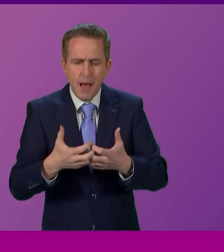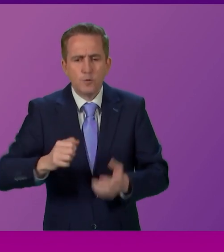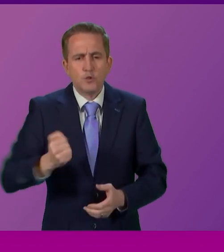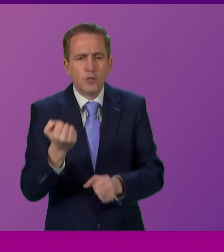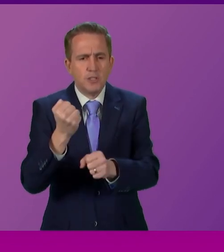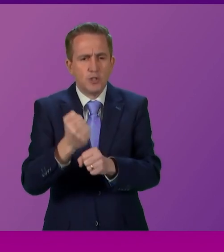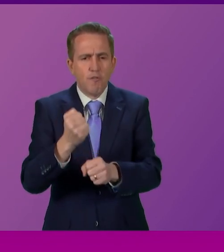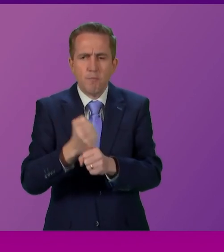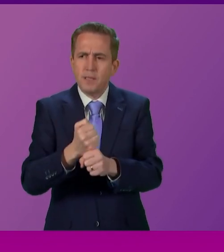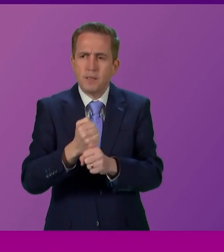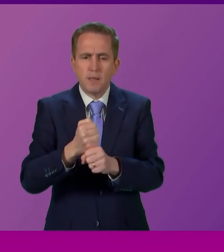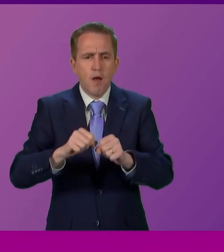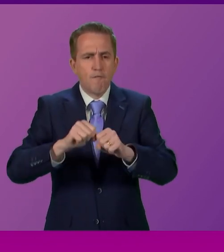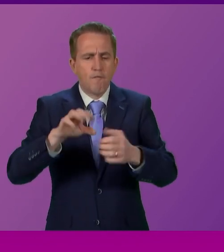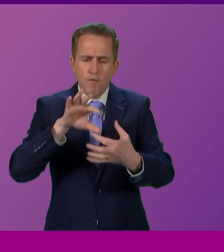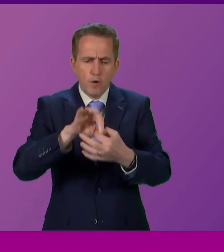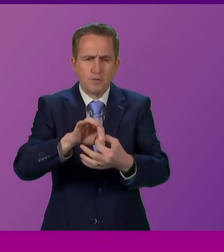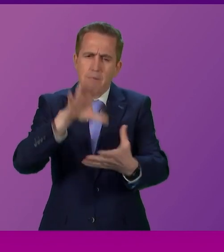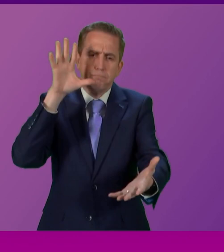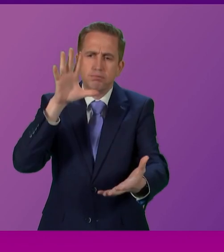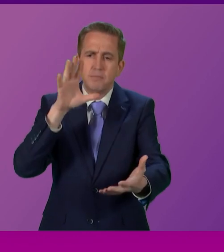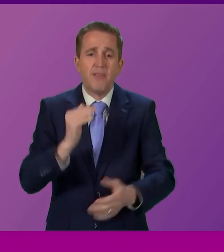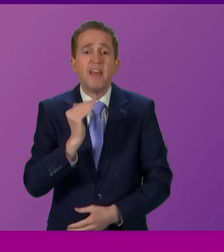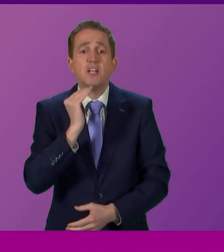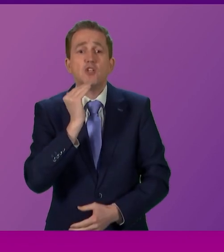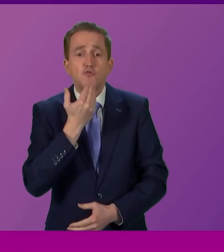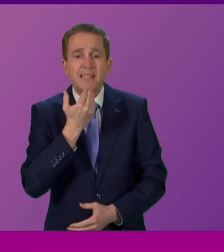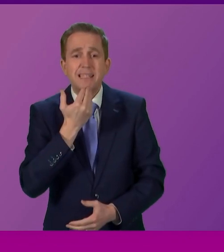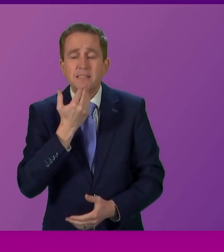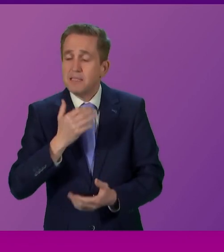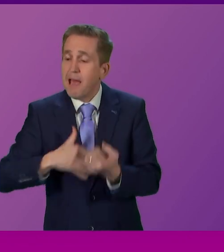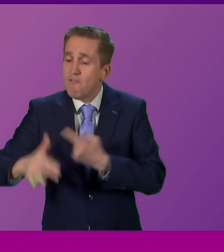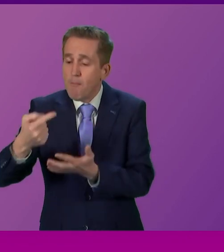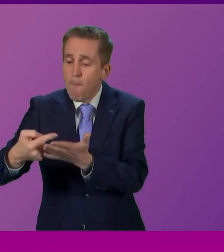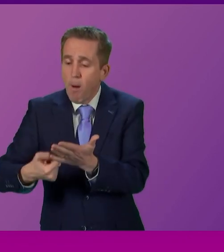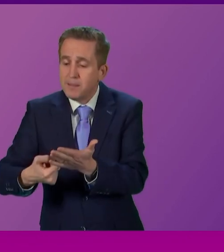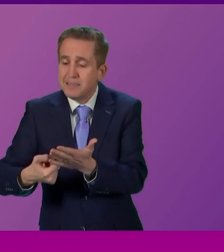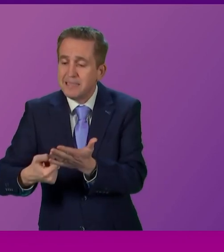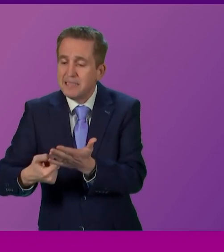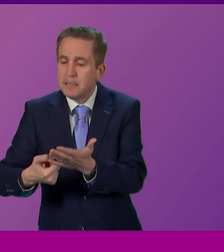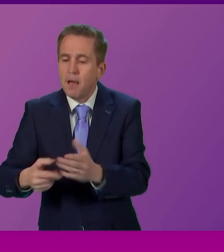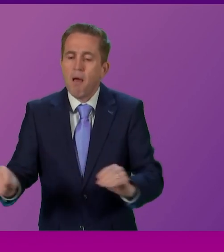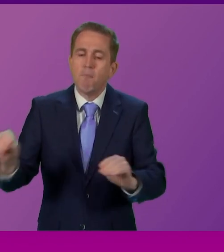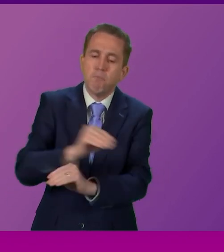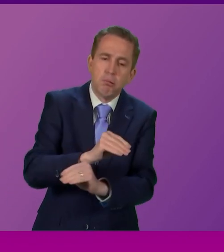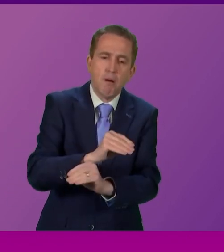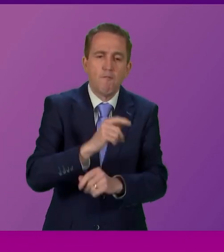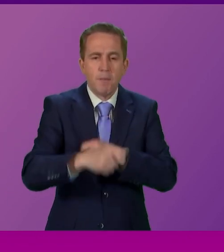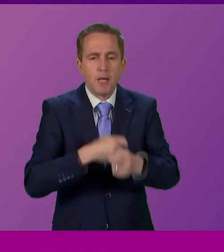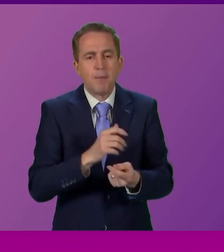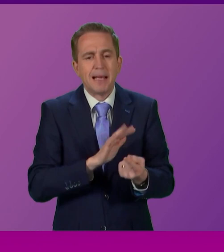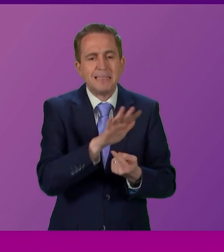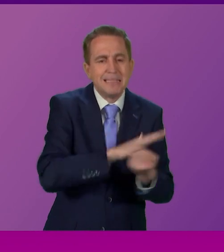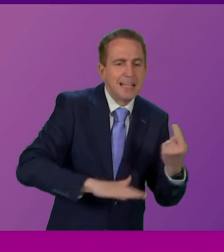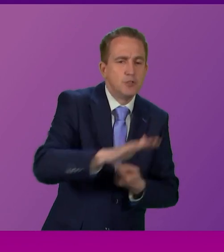touch with reality and how the Greens have traded environmentalism for nationalism. But